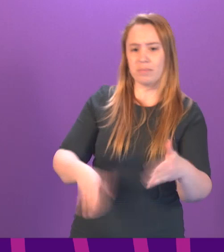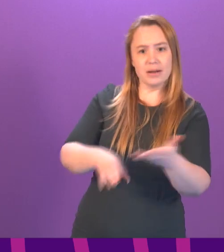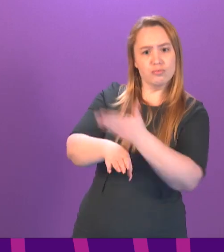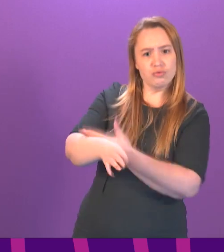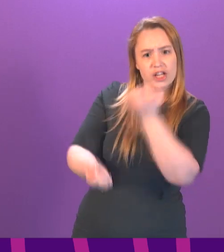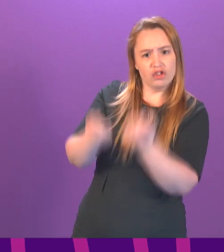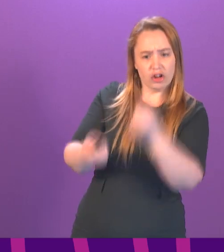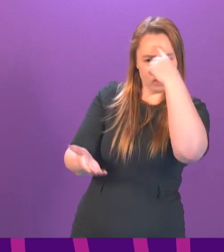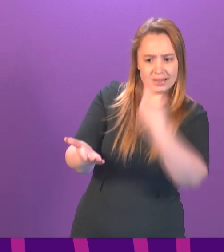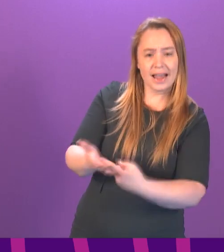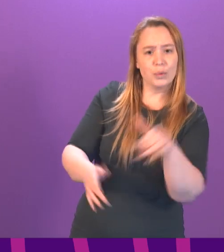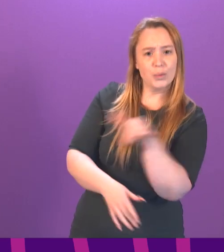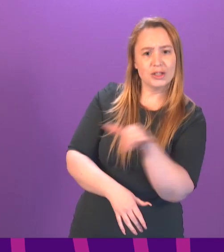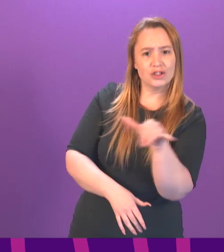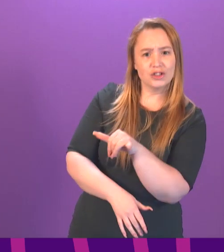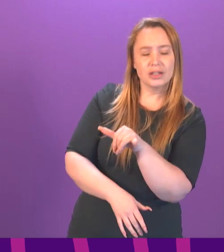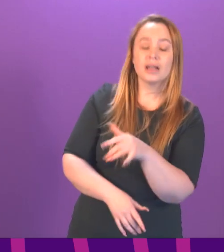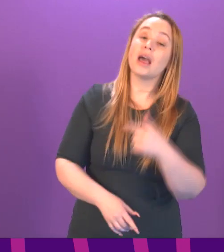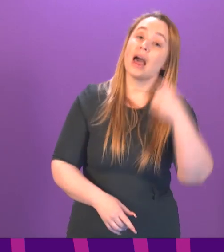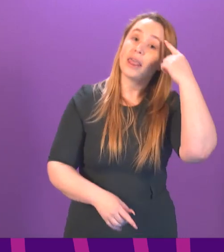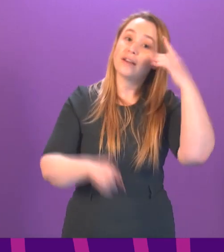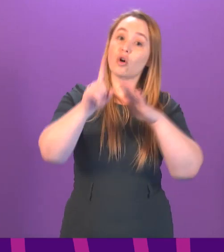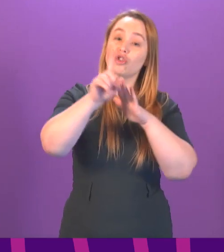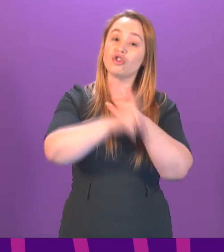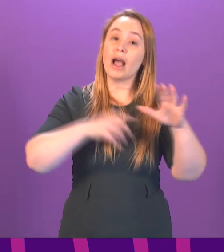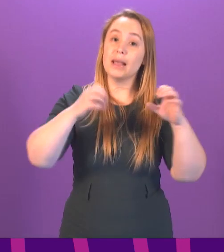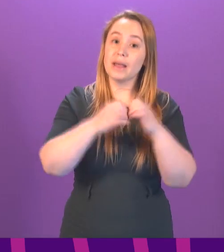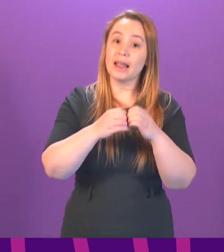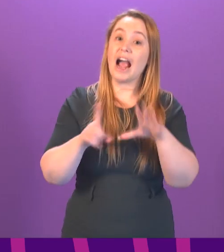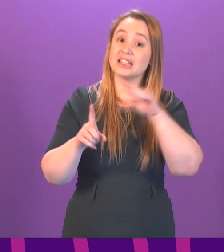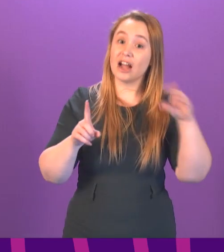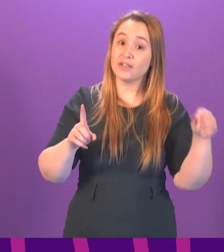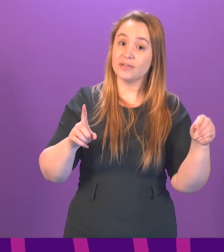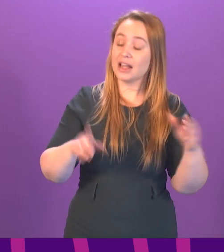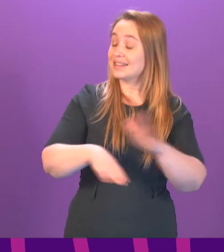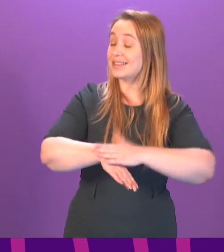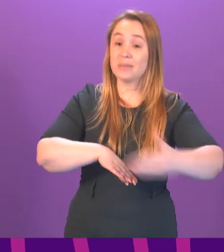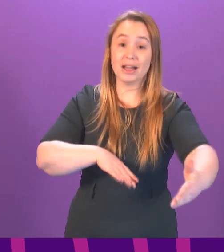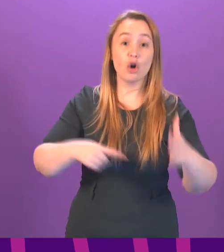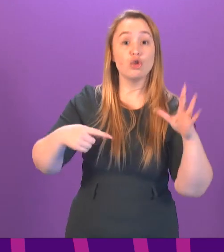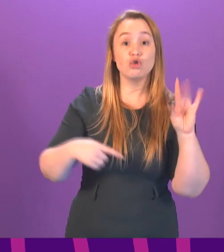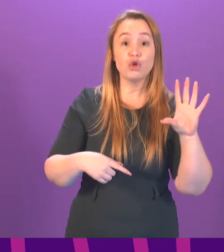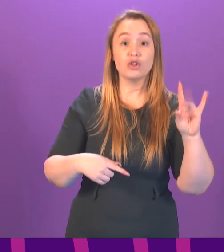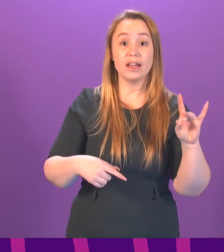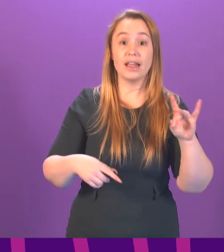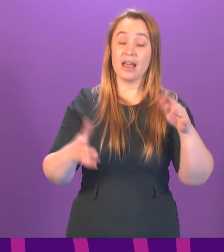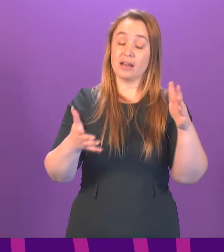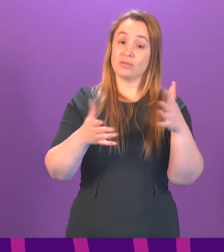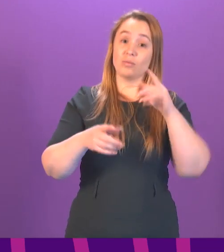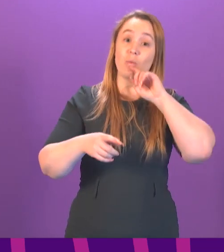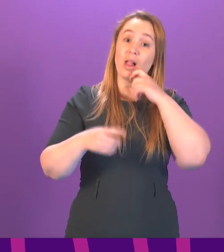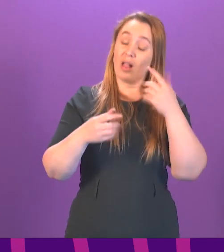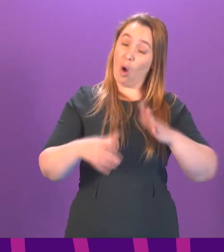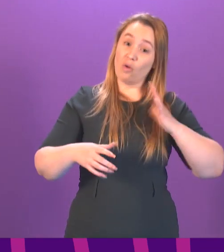suspect that for Jackie Bailey and some on the Conservatives, it doesn't matter what I say on Tuesday, the press releases will already be written,